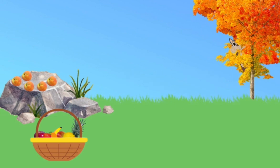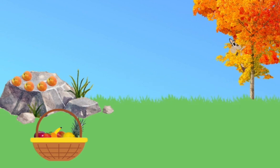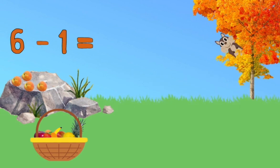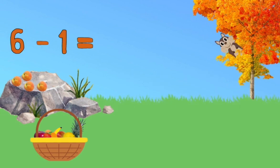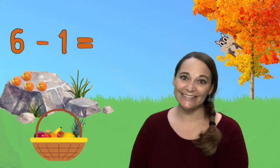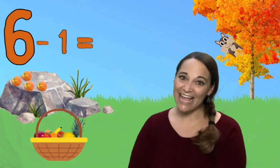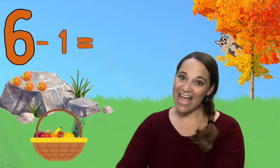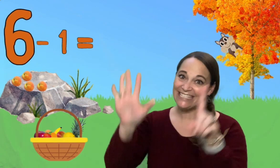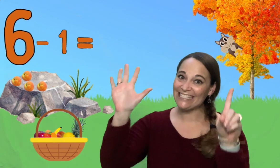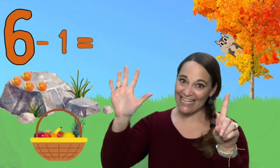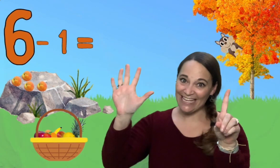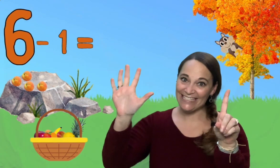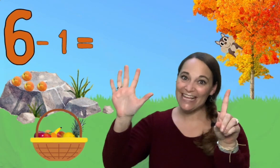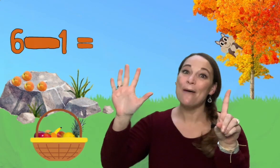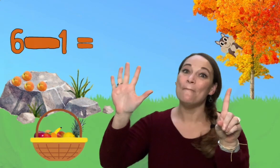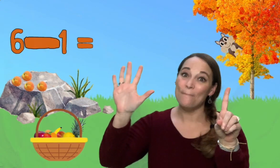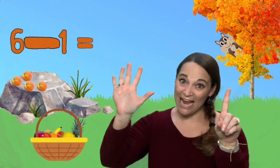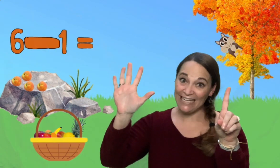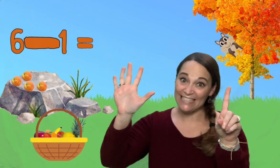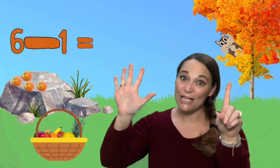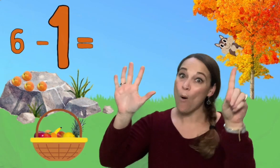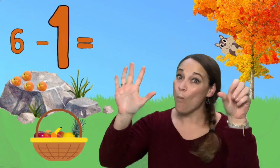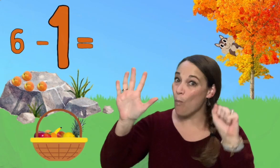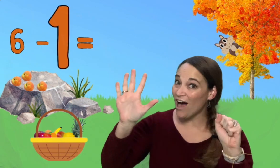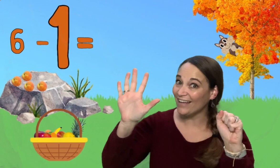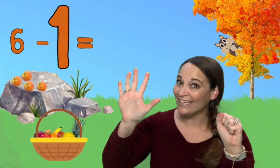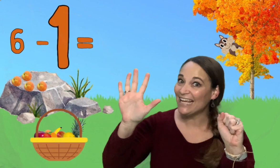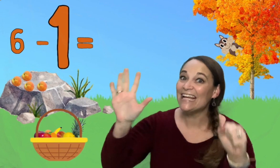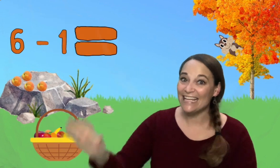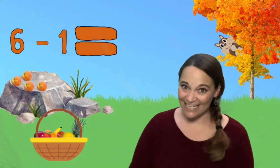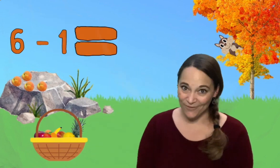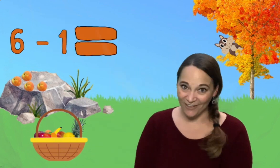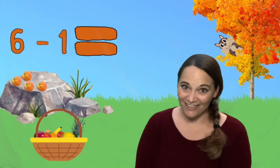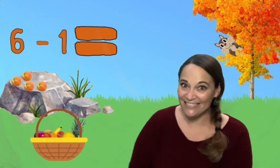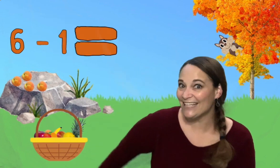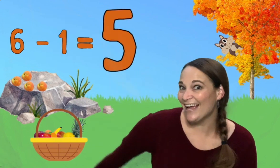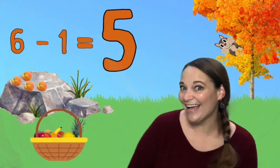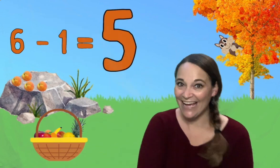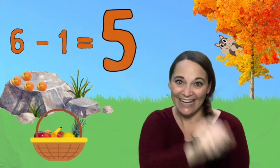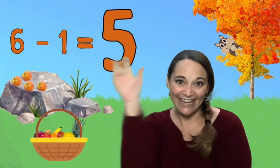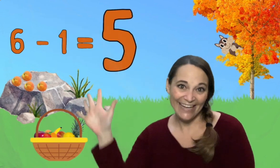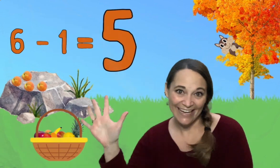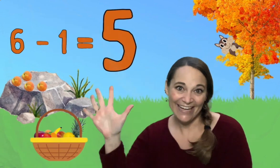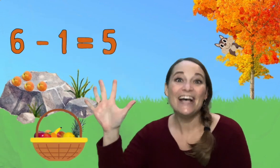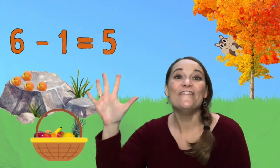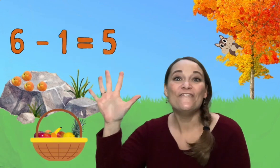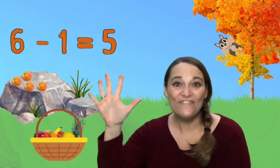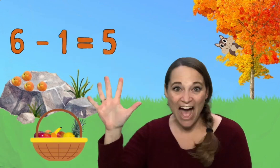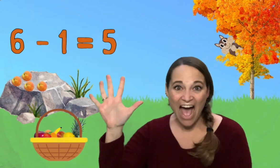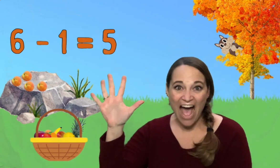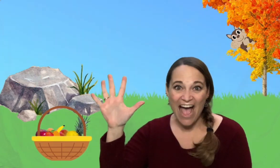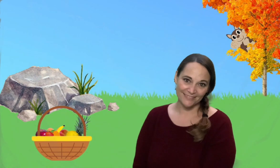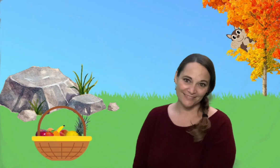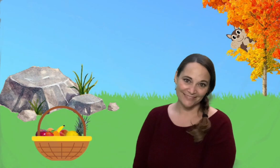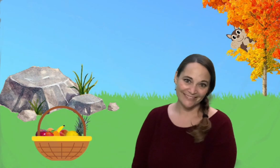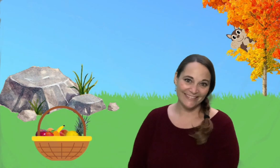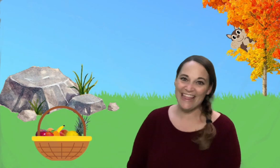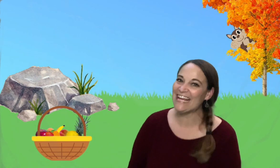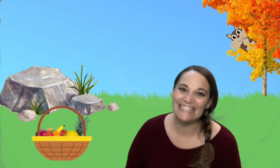six minus one equals five. That's